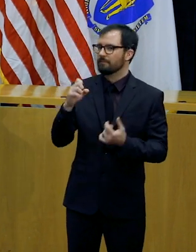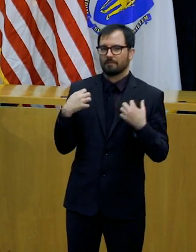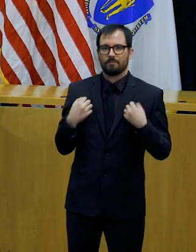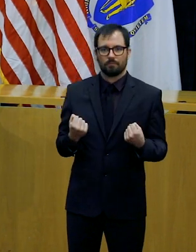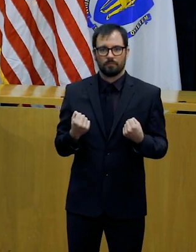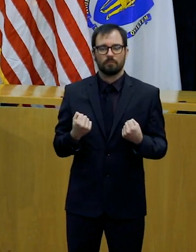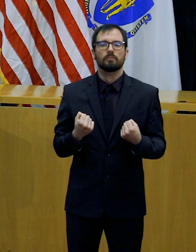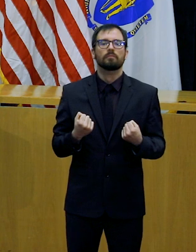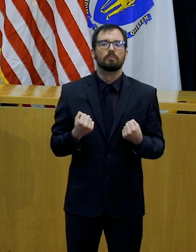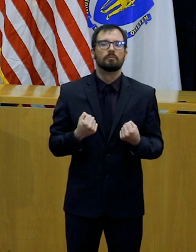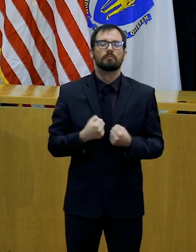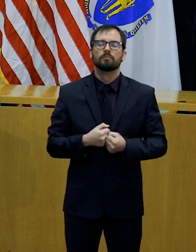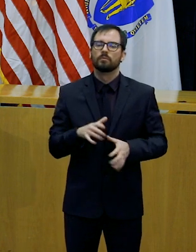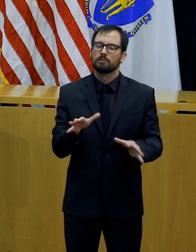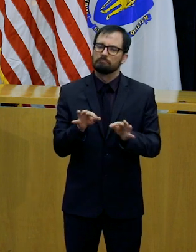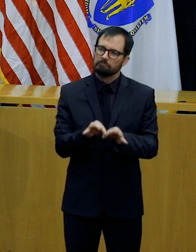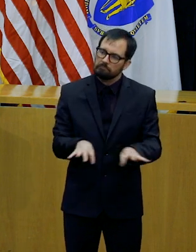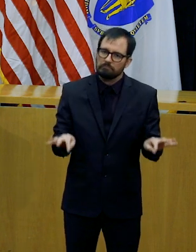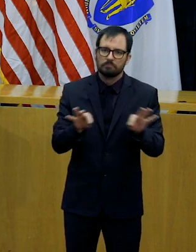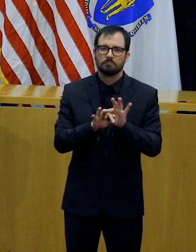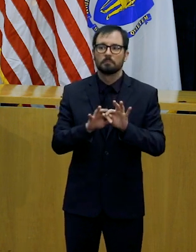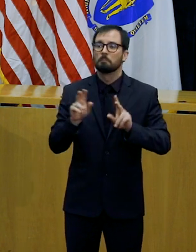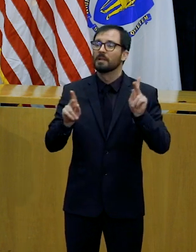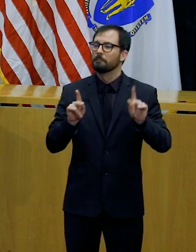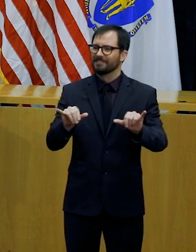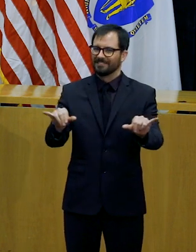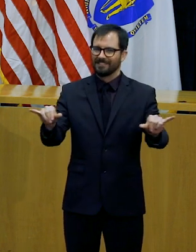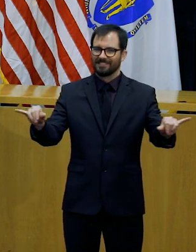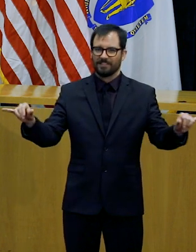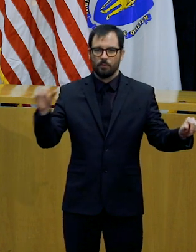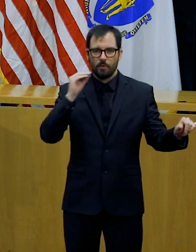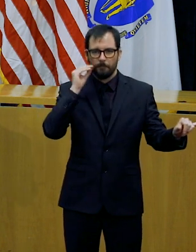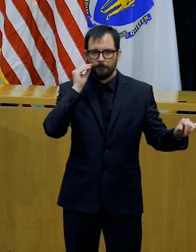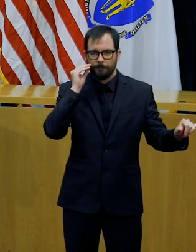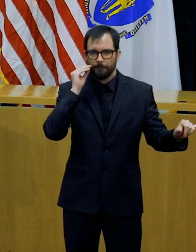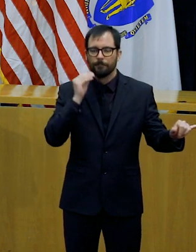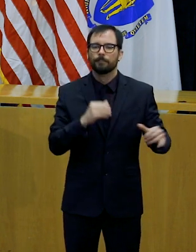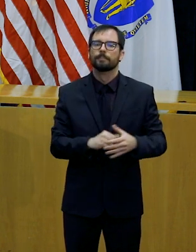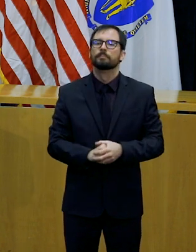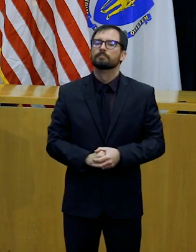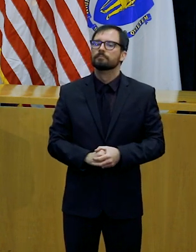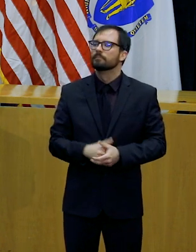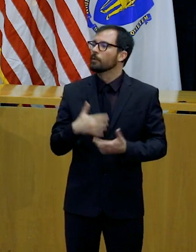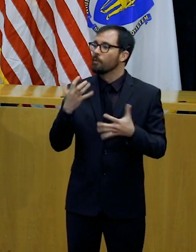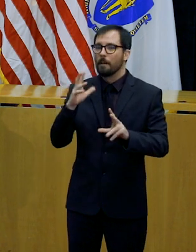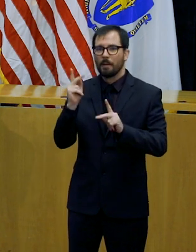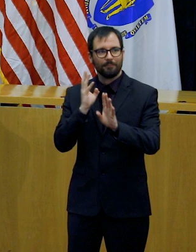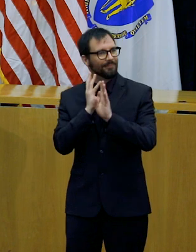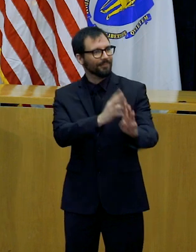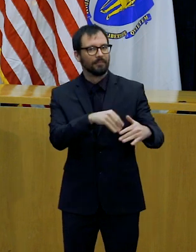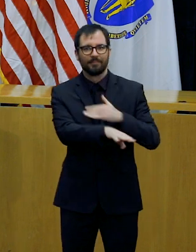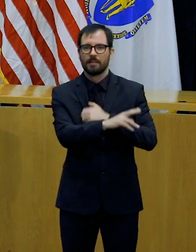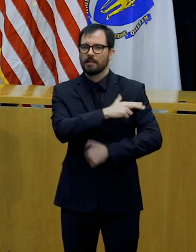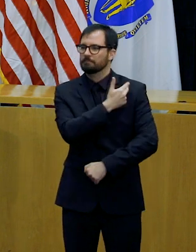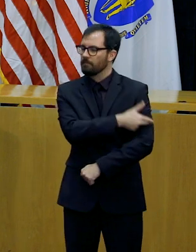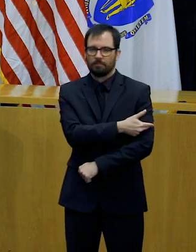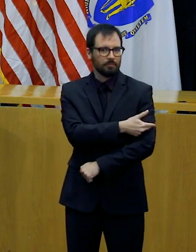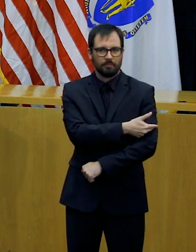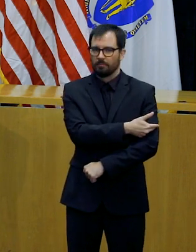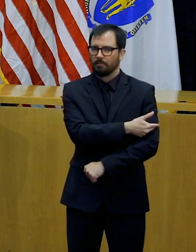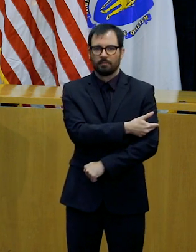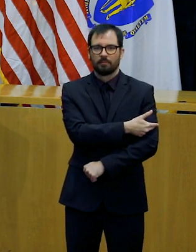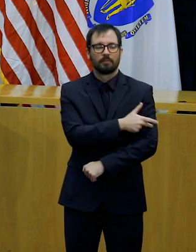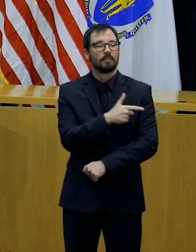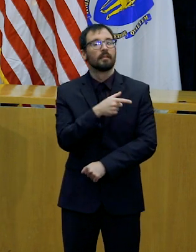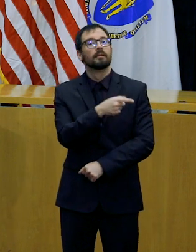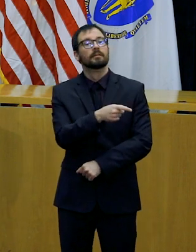don't need to be in our hospitals and medical facilities out so that we can allow our providers to focus on the people who need the help the